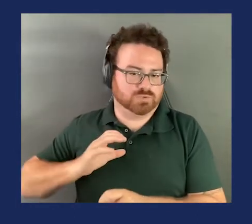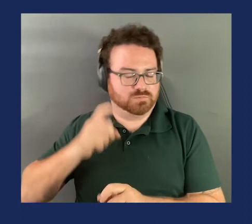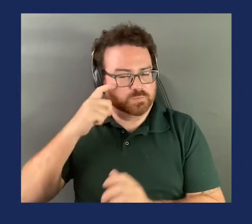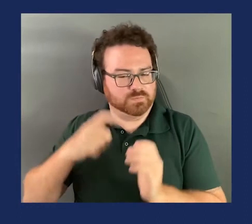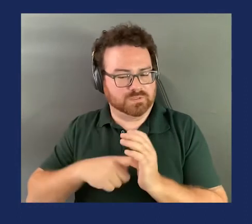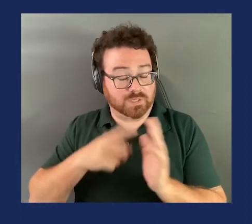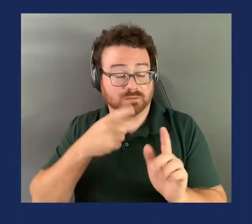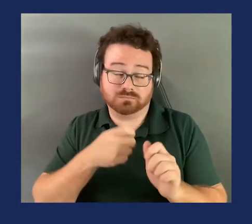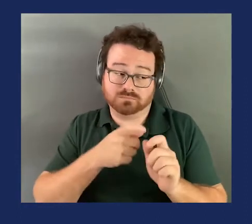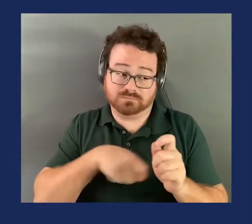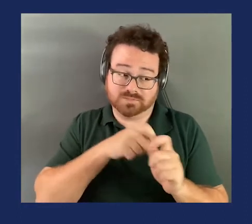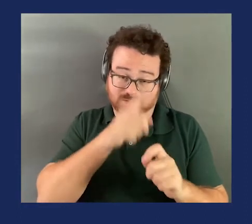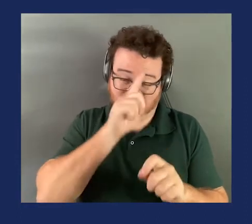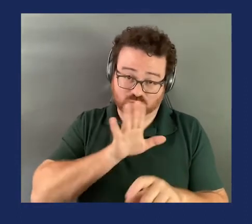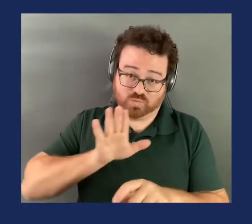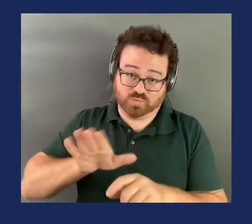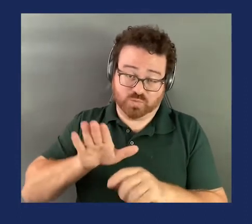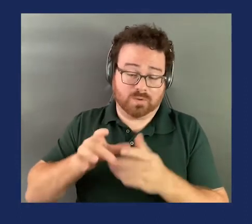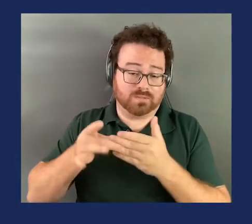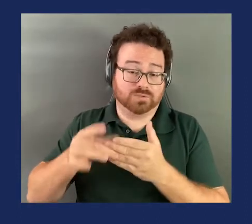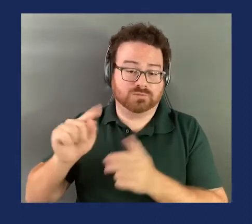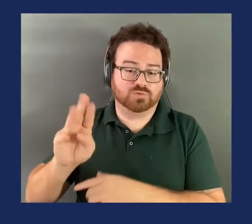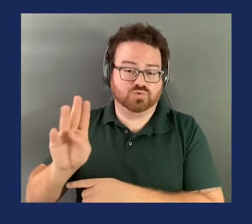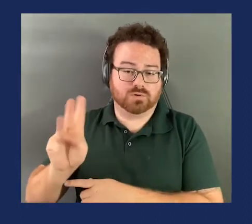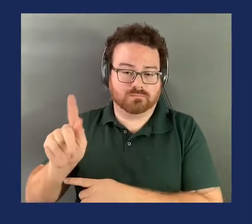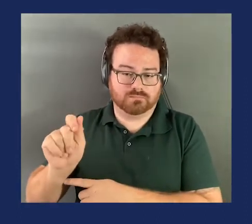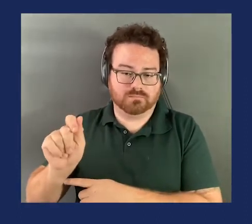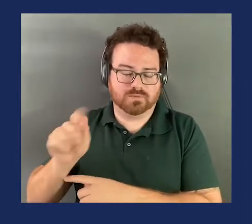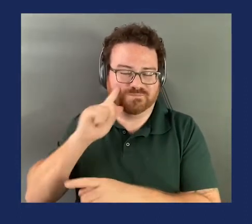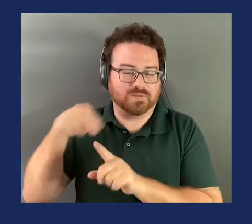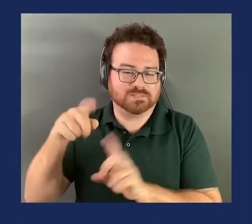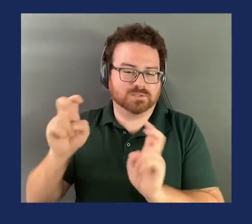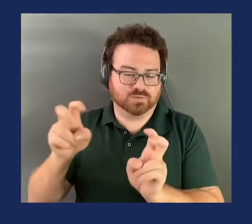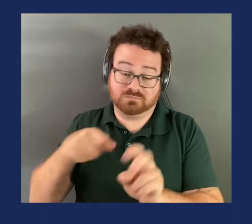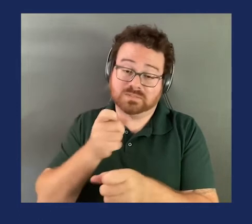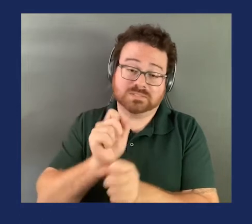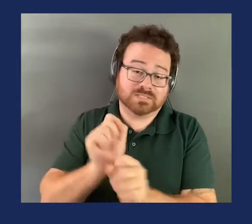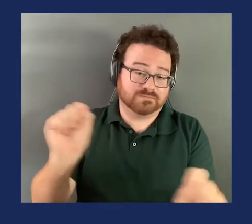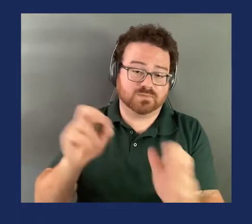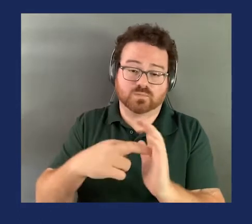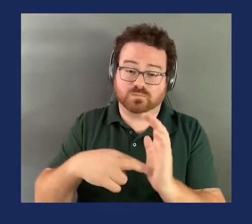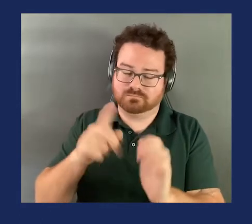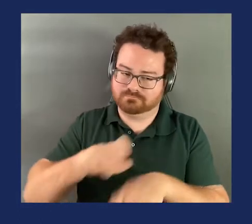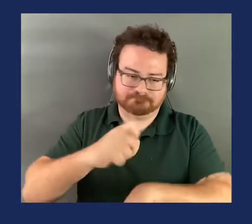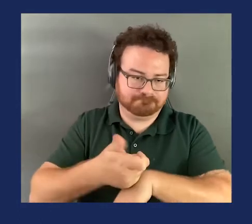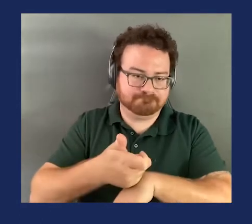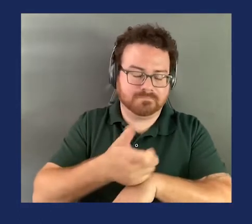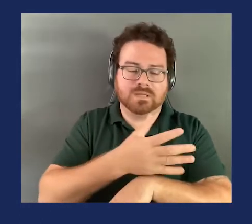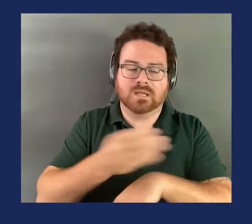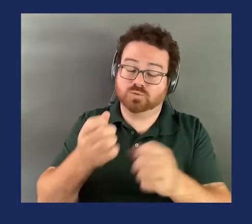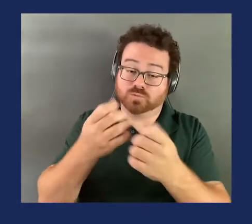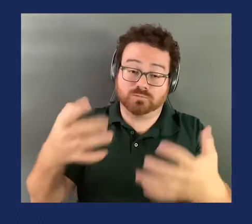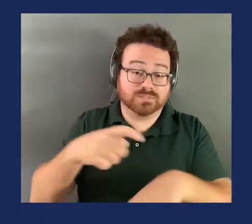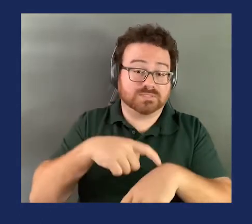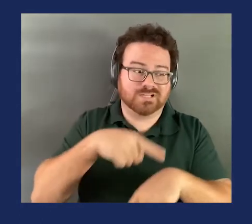here on this issue, that these safety rules need to get into effect and there's just too much time that the safety issues